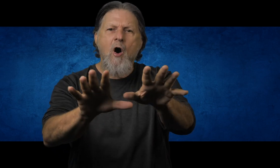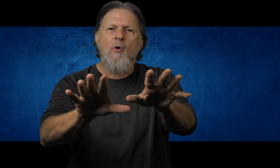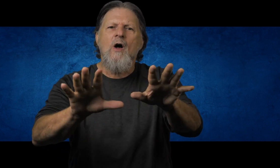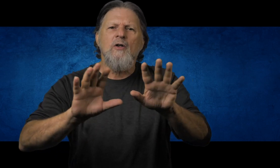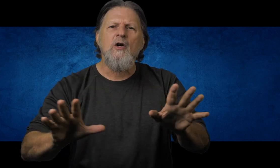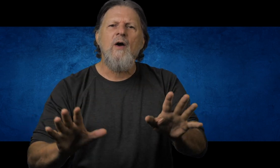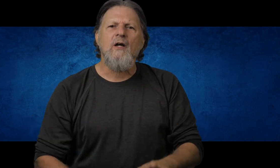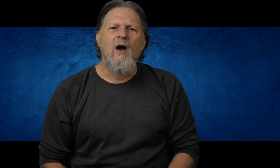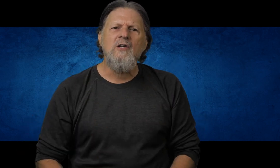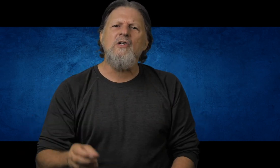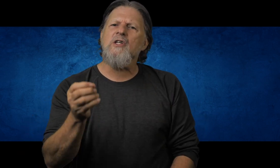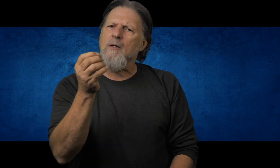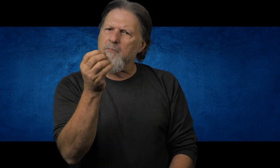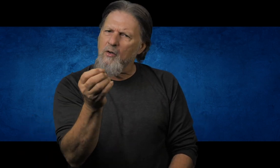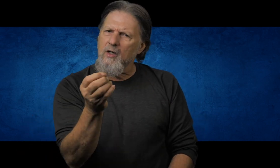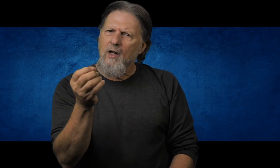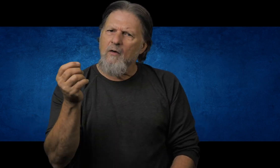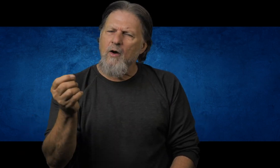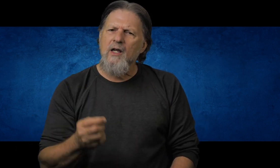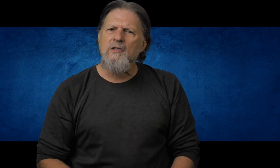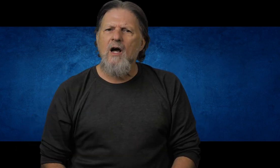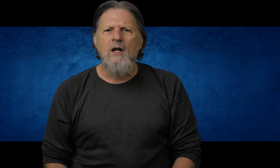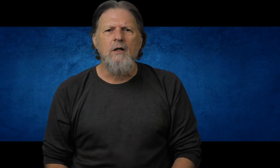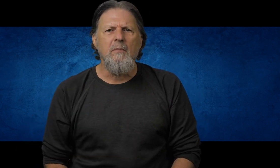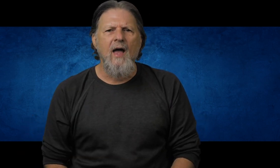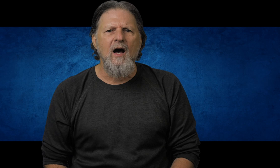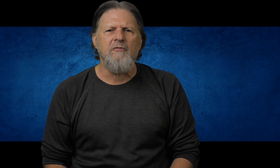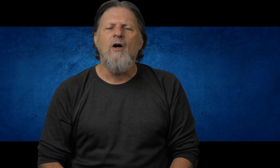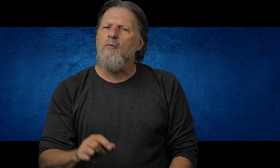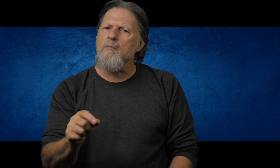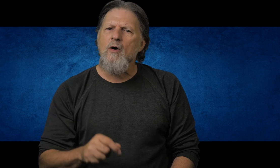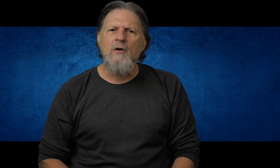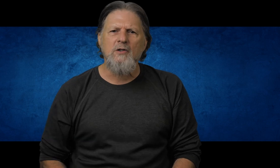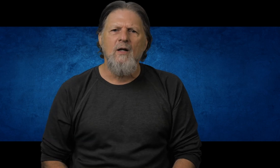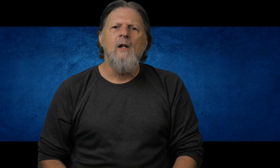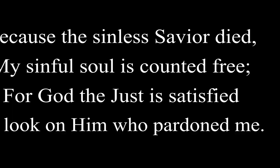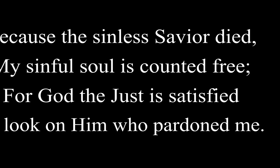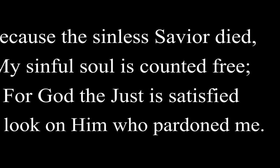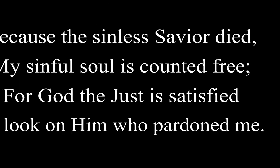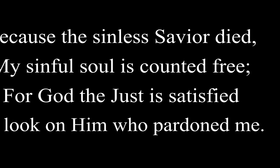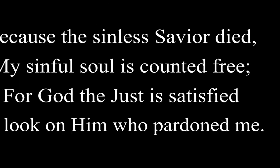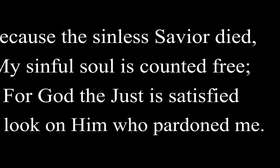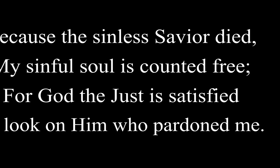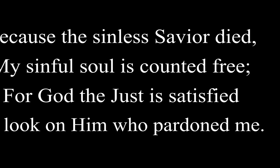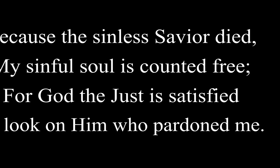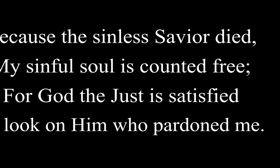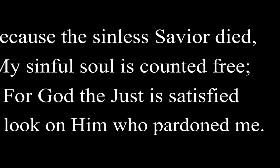no, look away to Christ and see the beauty of what he's done on your behalf. One more verse. Because the sinless Savior died,